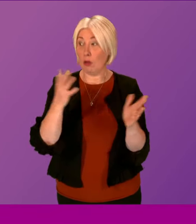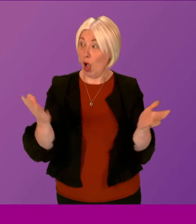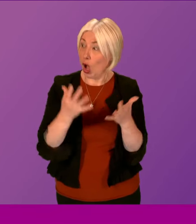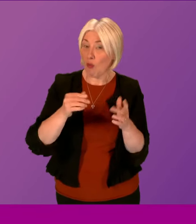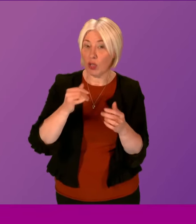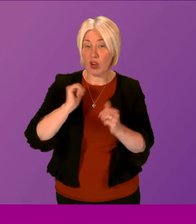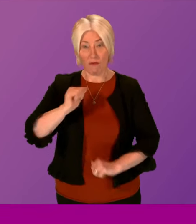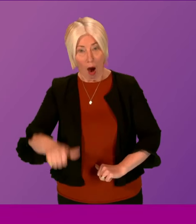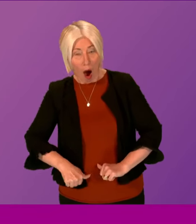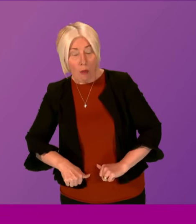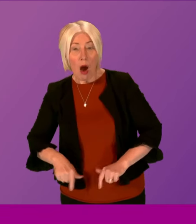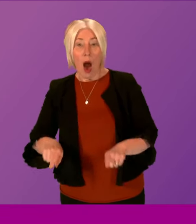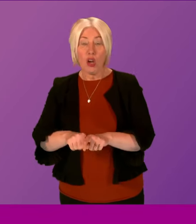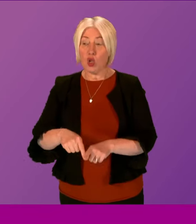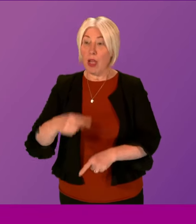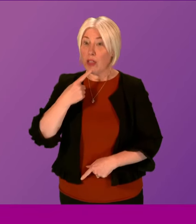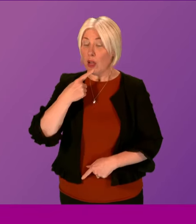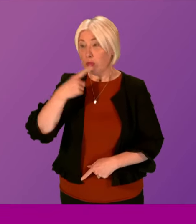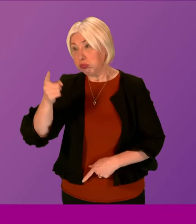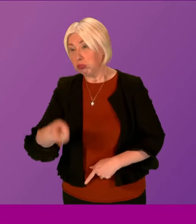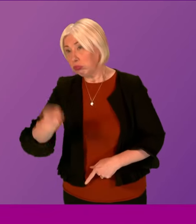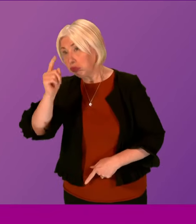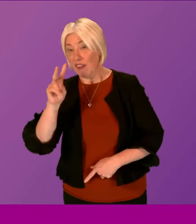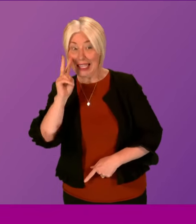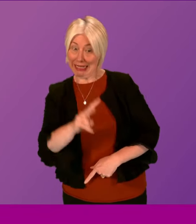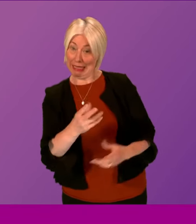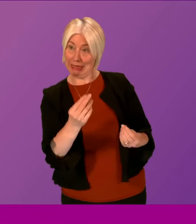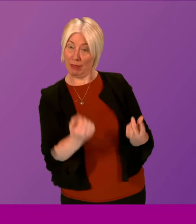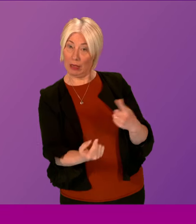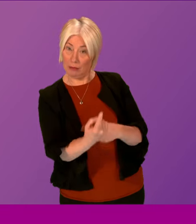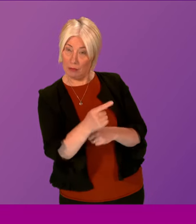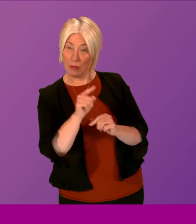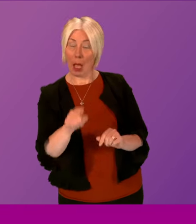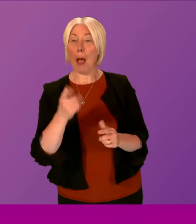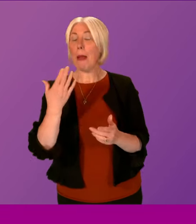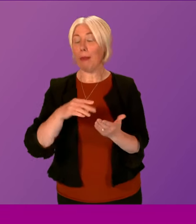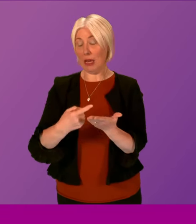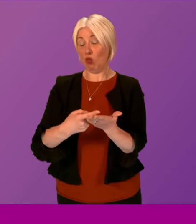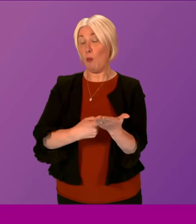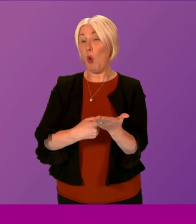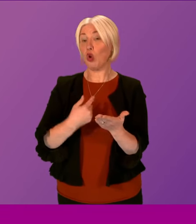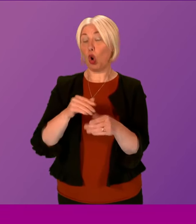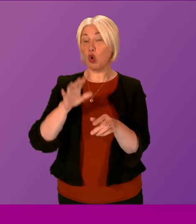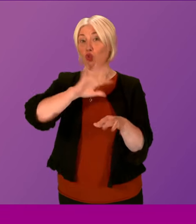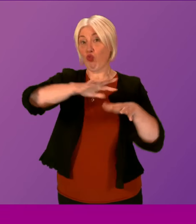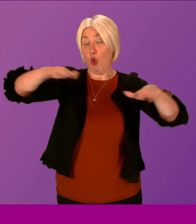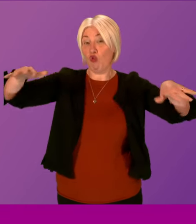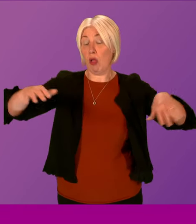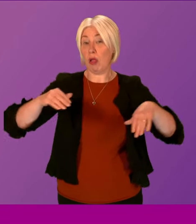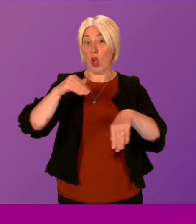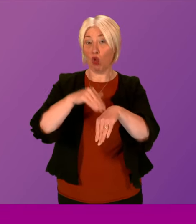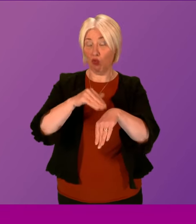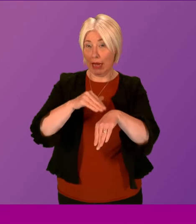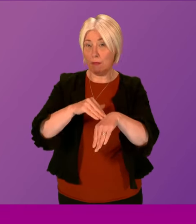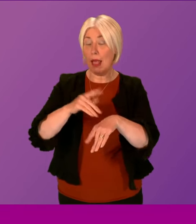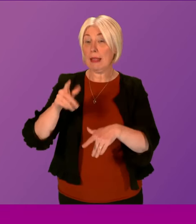to have the confidence to report livestock worrying incidents. However, NFU Mutual's latest report on rural crime shows that livestock worrying reports are